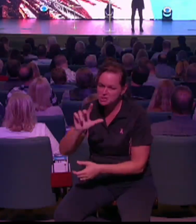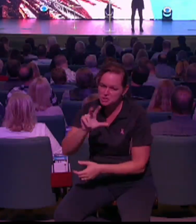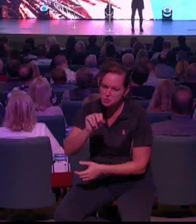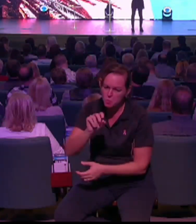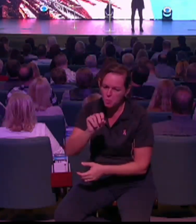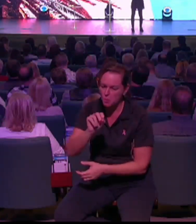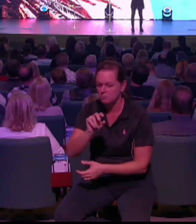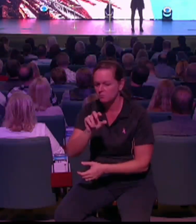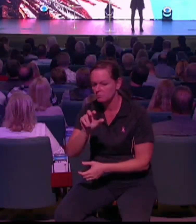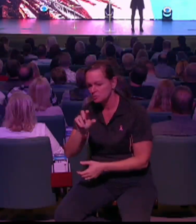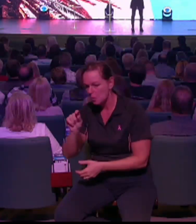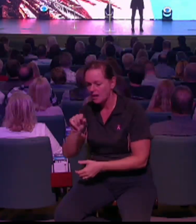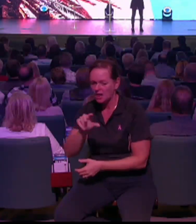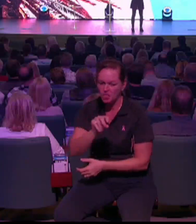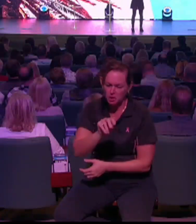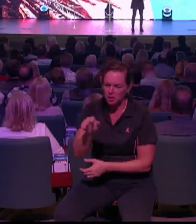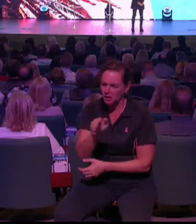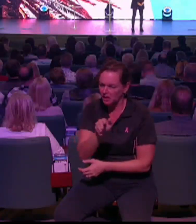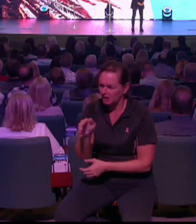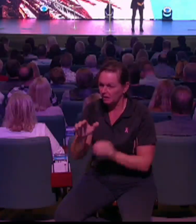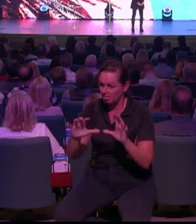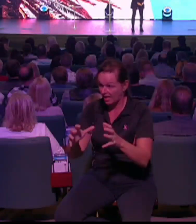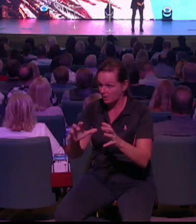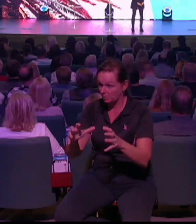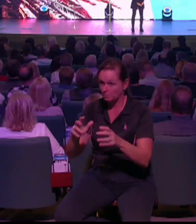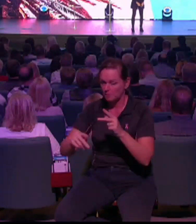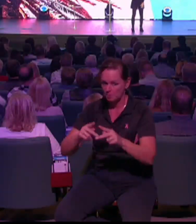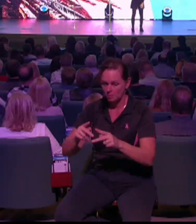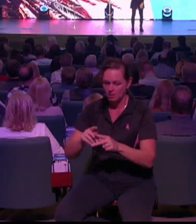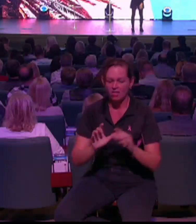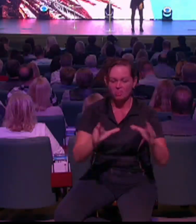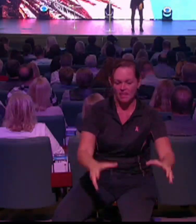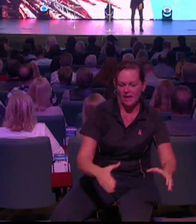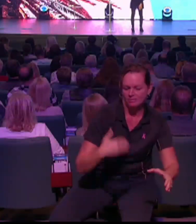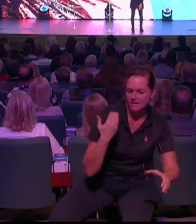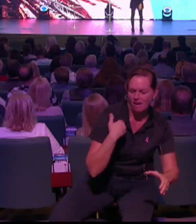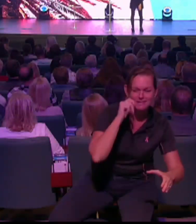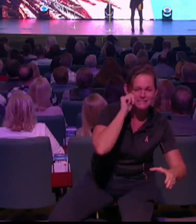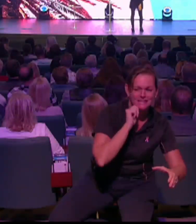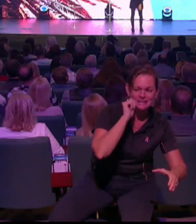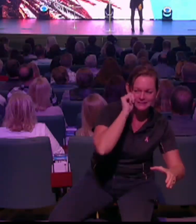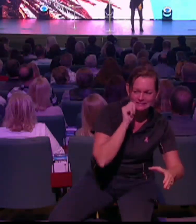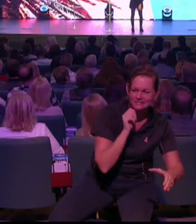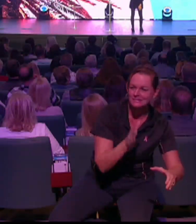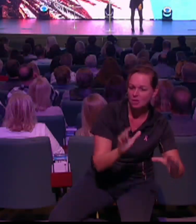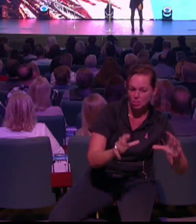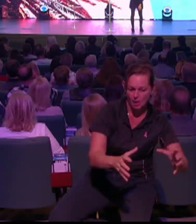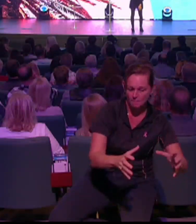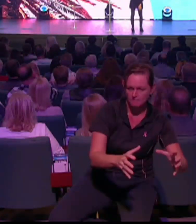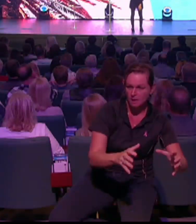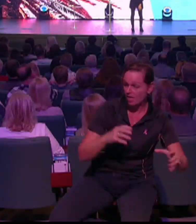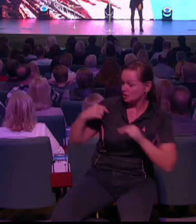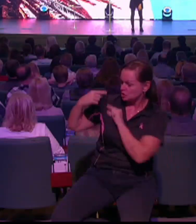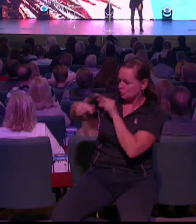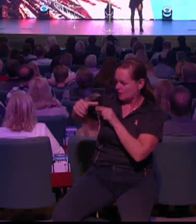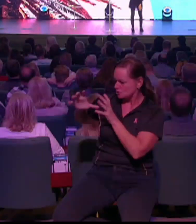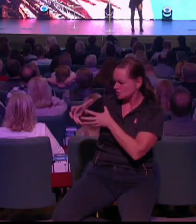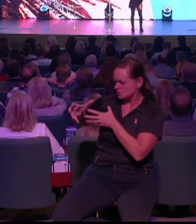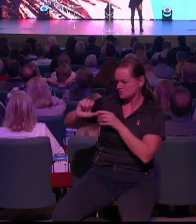find out who you are in the presence of people. You find out who you are in the presence of God. And so we have a generation